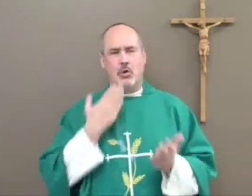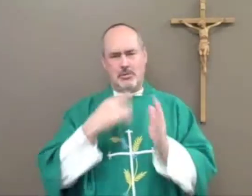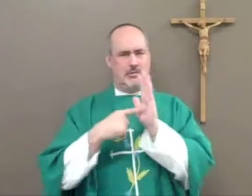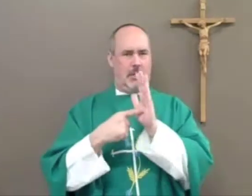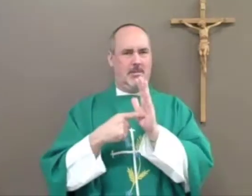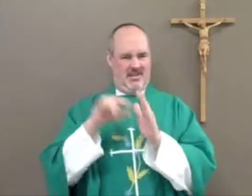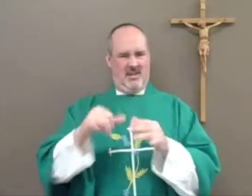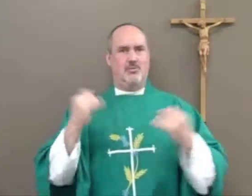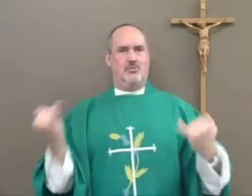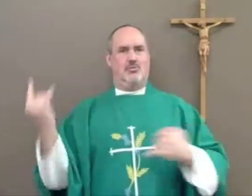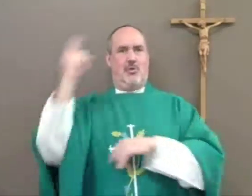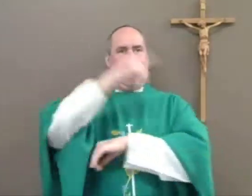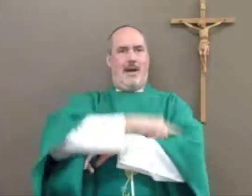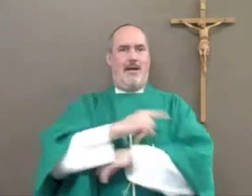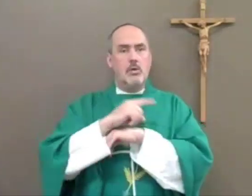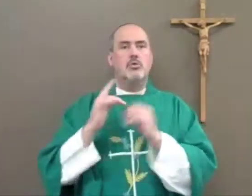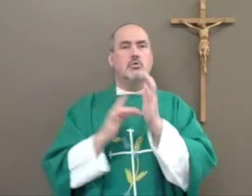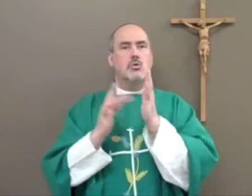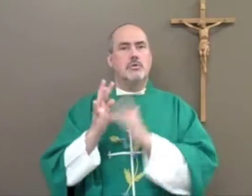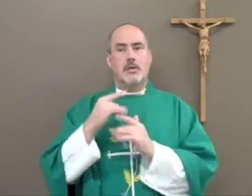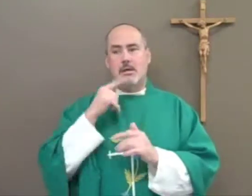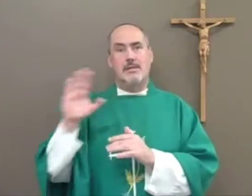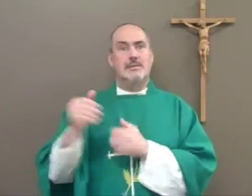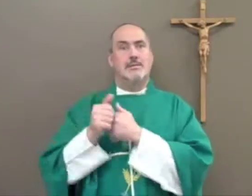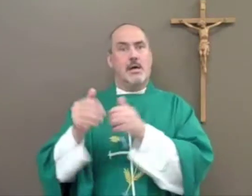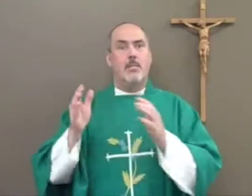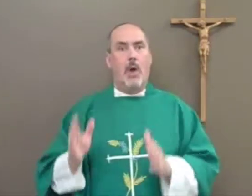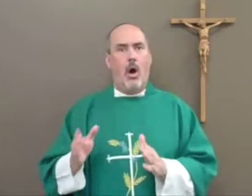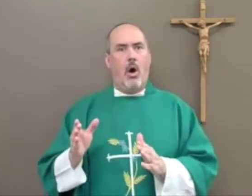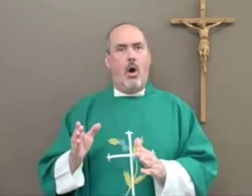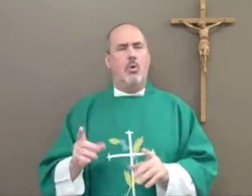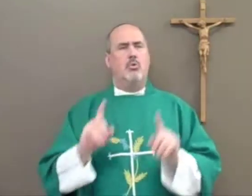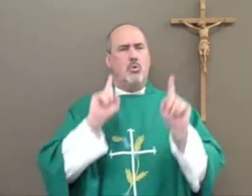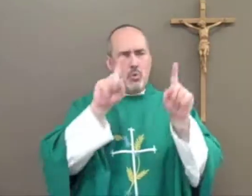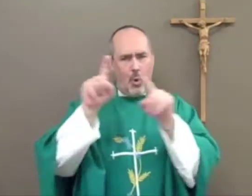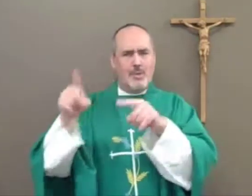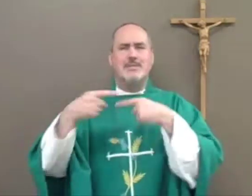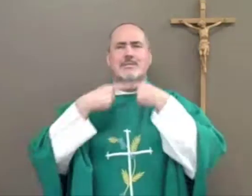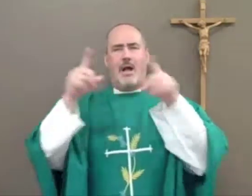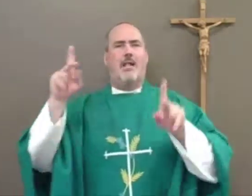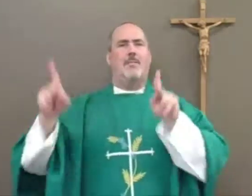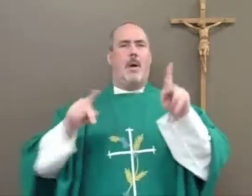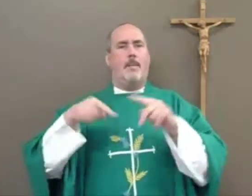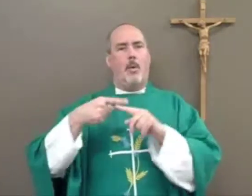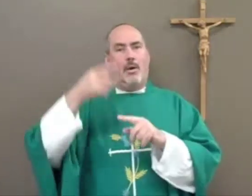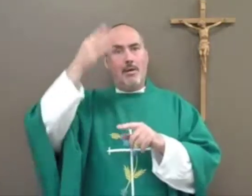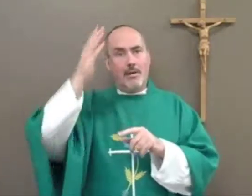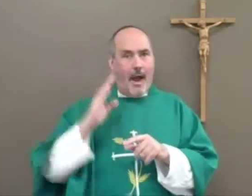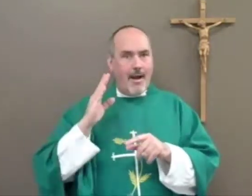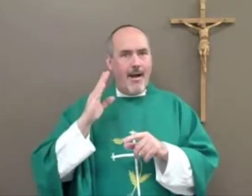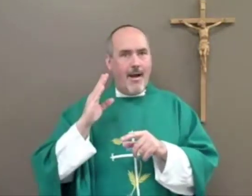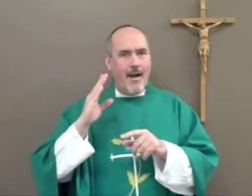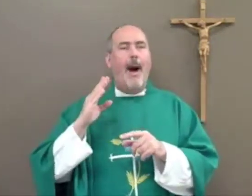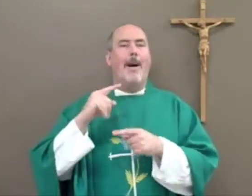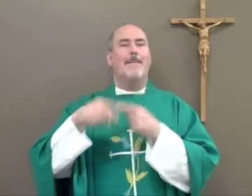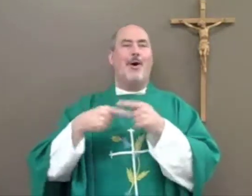the Bible. Today's scripture, Jesus says to us, go forth and tell people